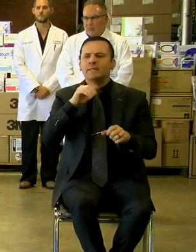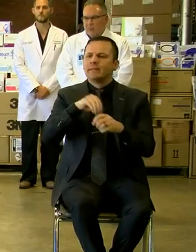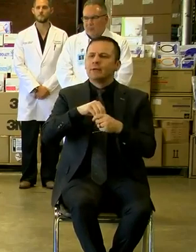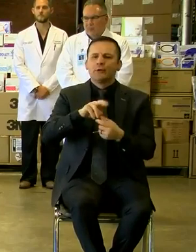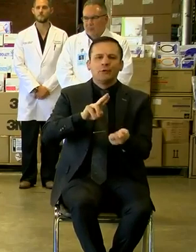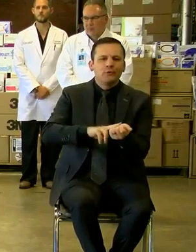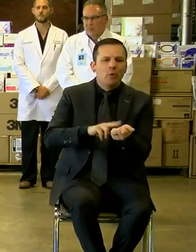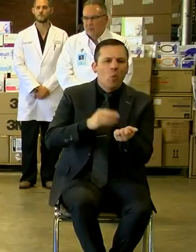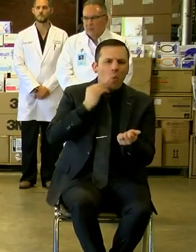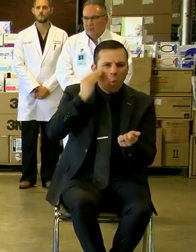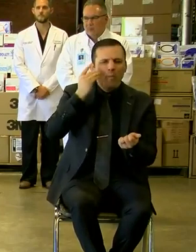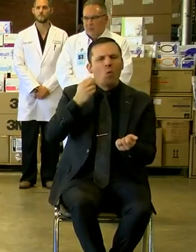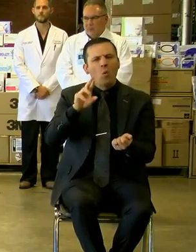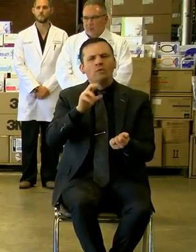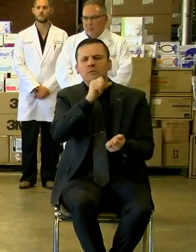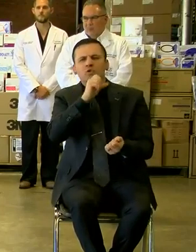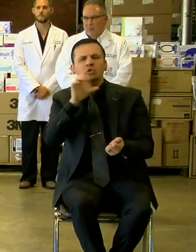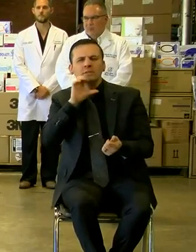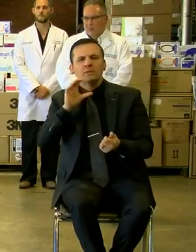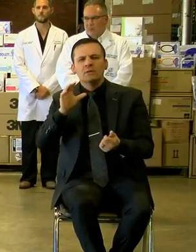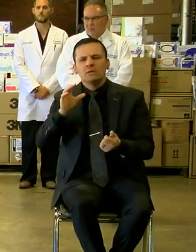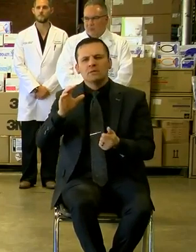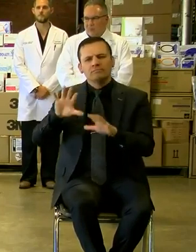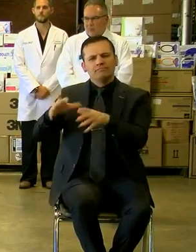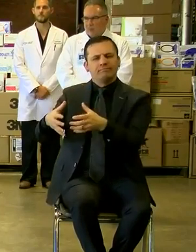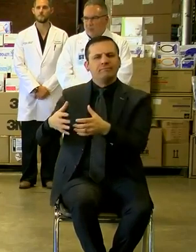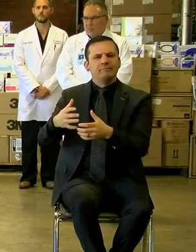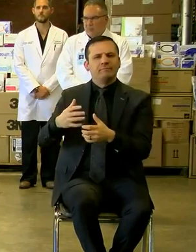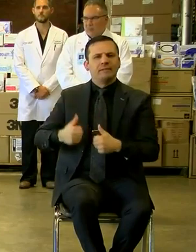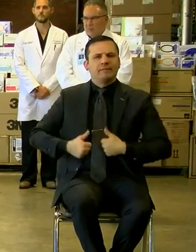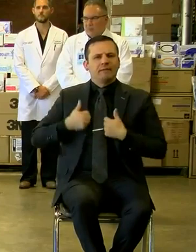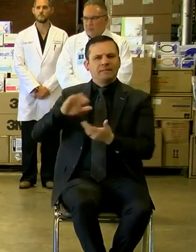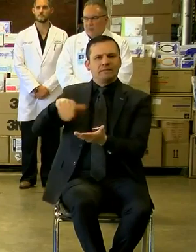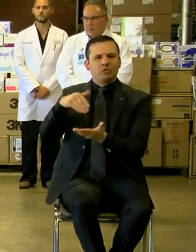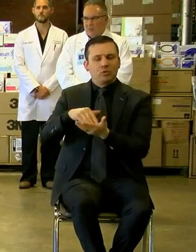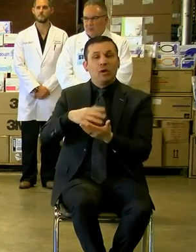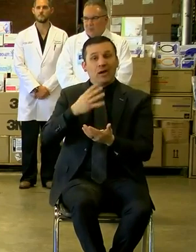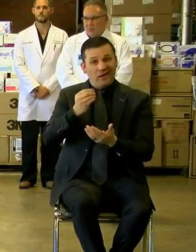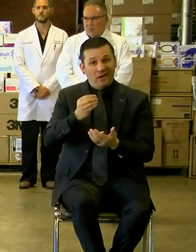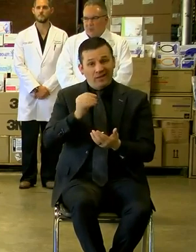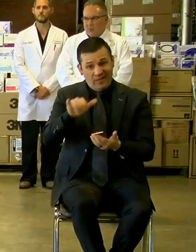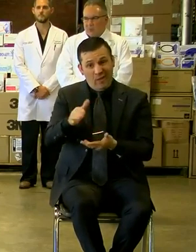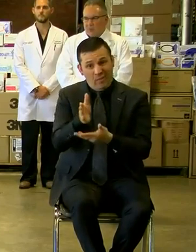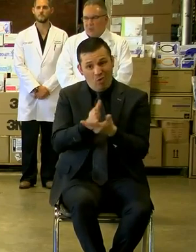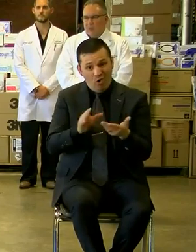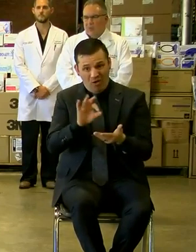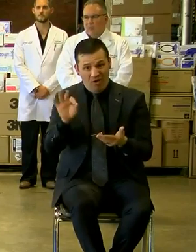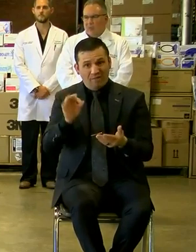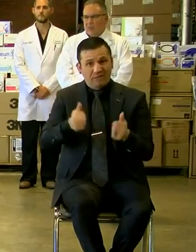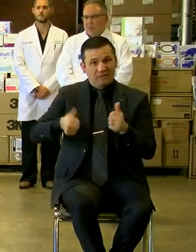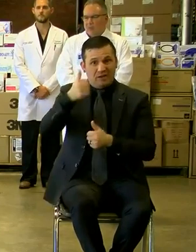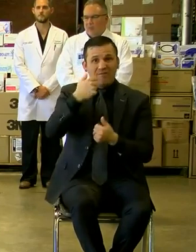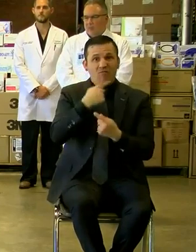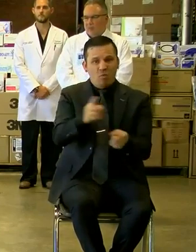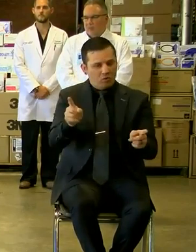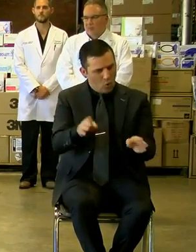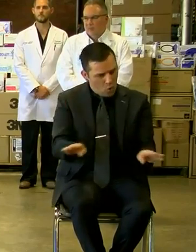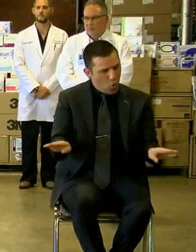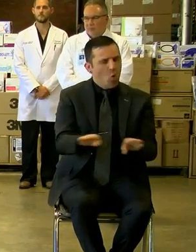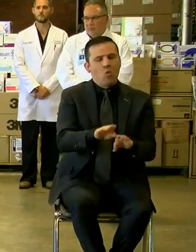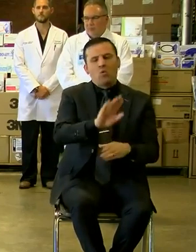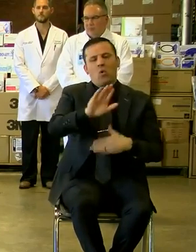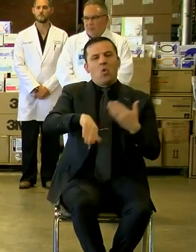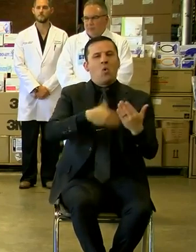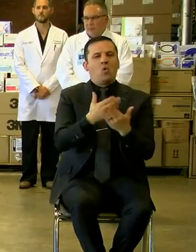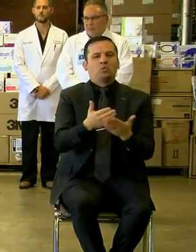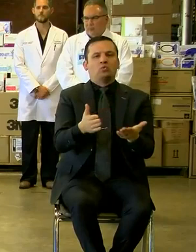homes or senior living centers. And then, of course, was the component of the executive order that closed all schools in the state of Texas.